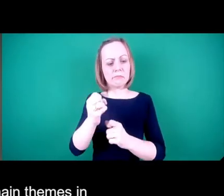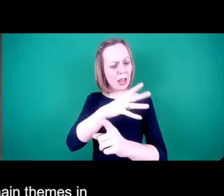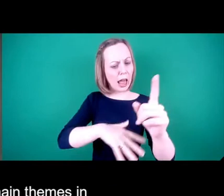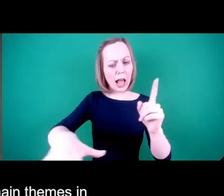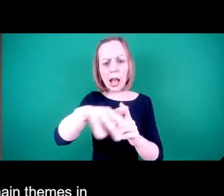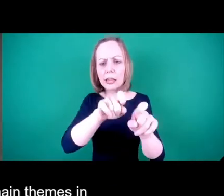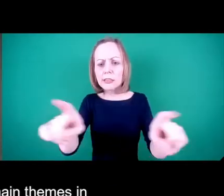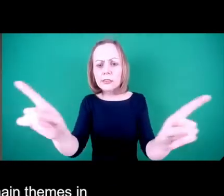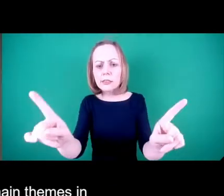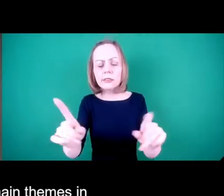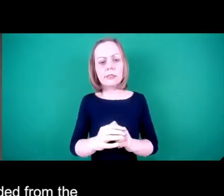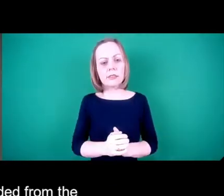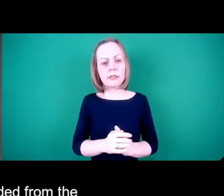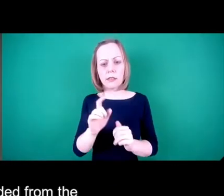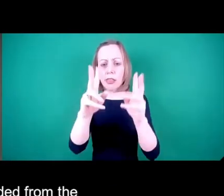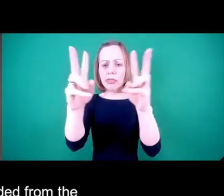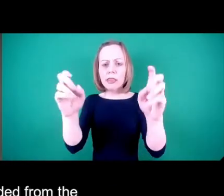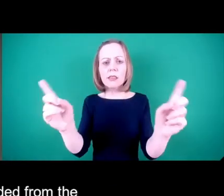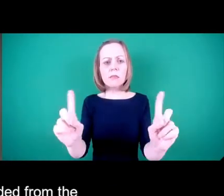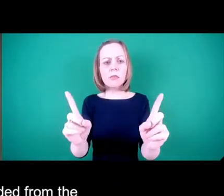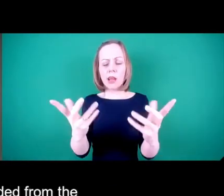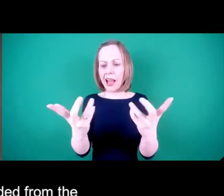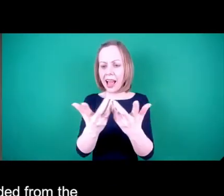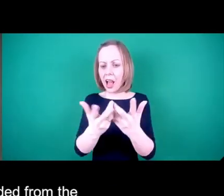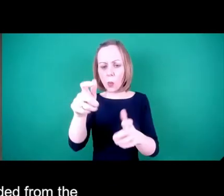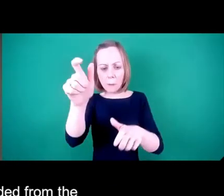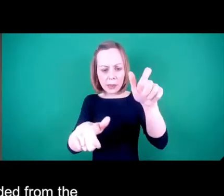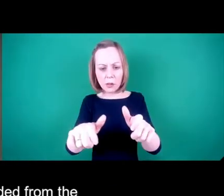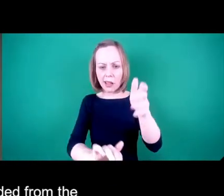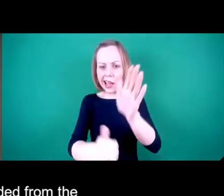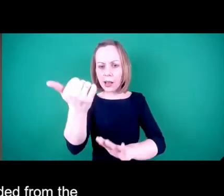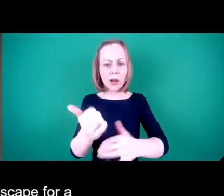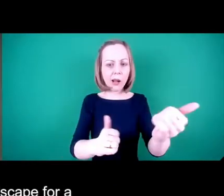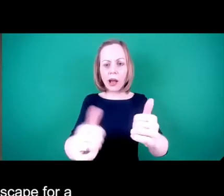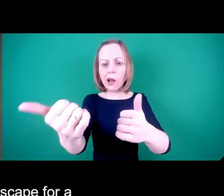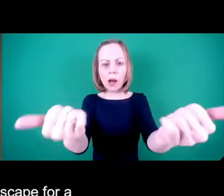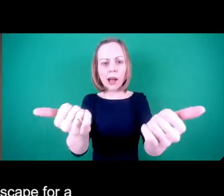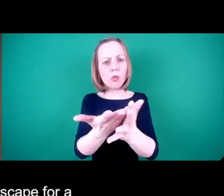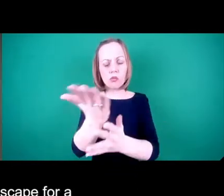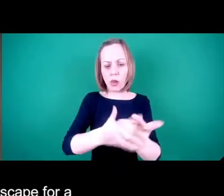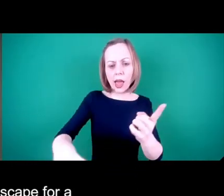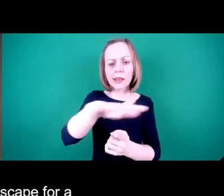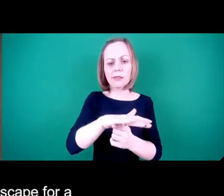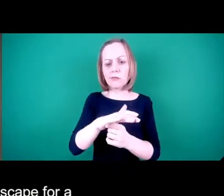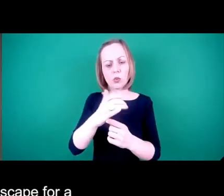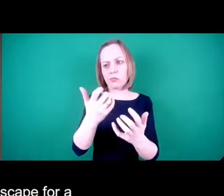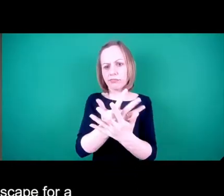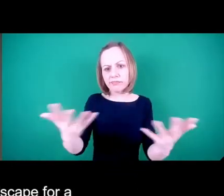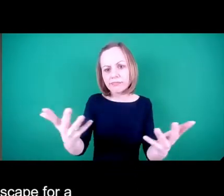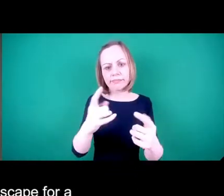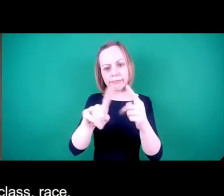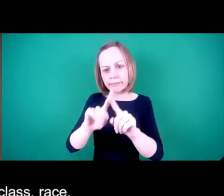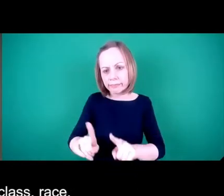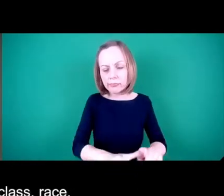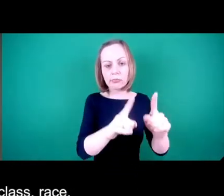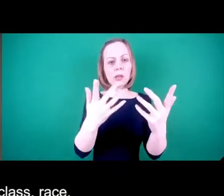that show was how people have been excluded from the landscape and representations of the landscape for a number of reasons, whether related